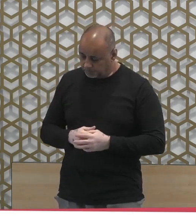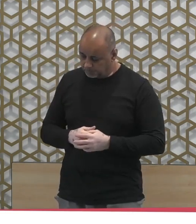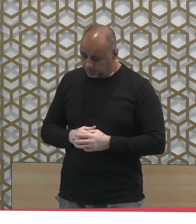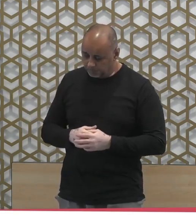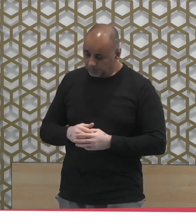and that what is hidden